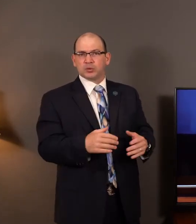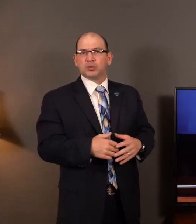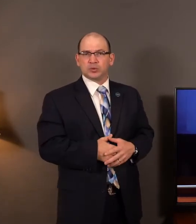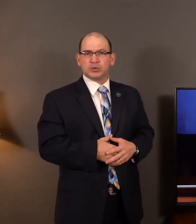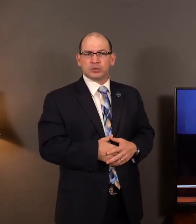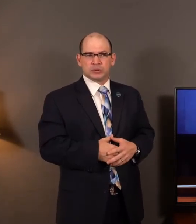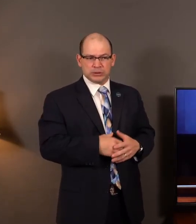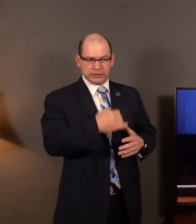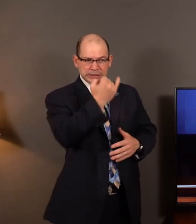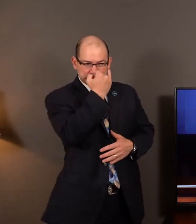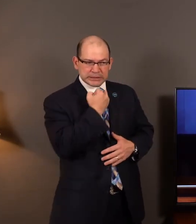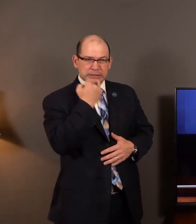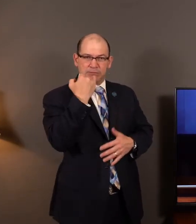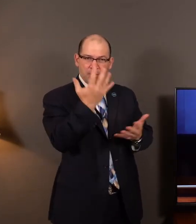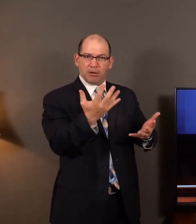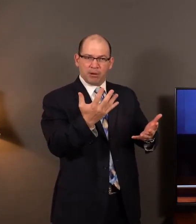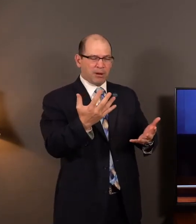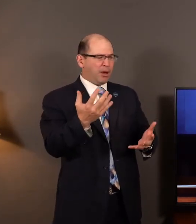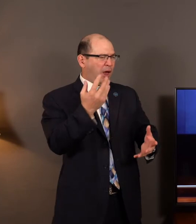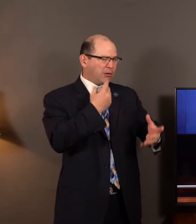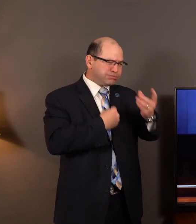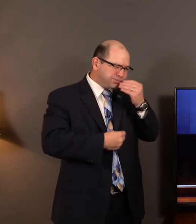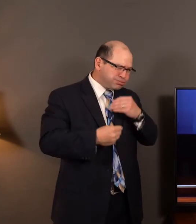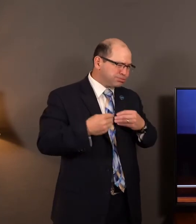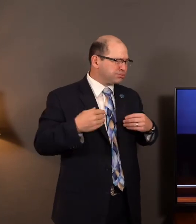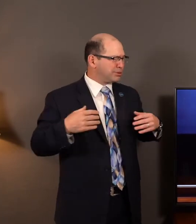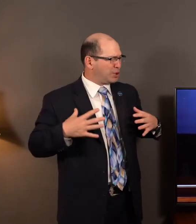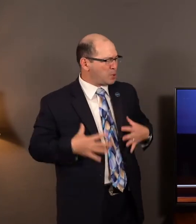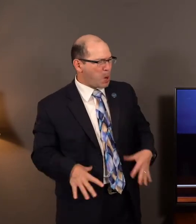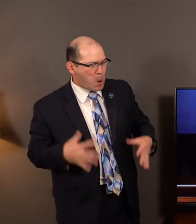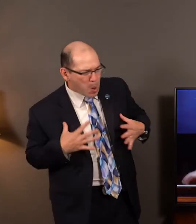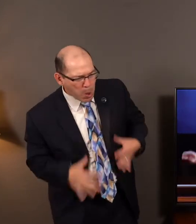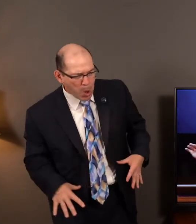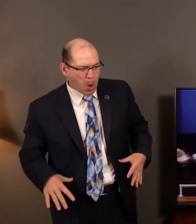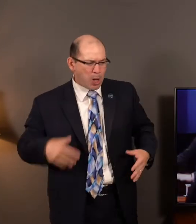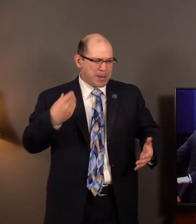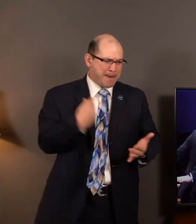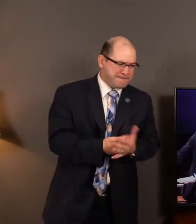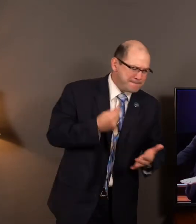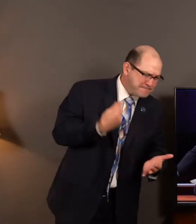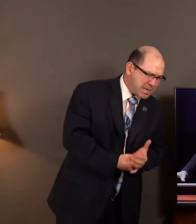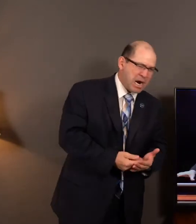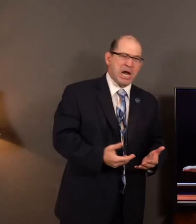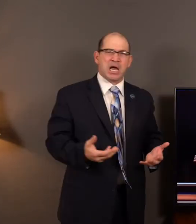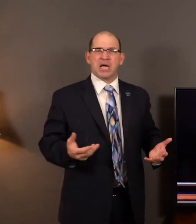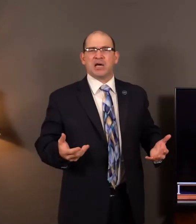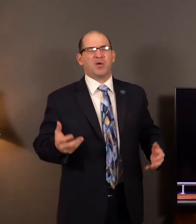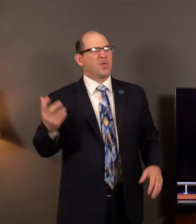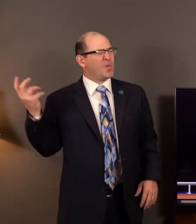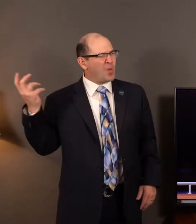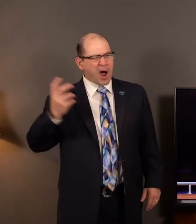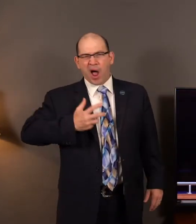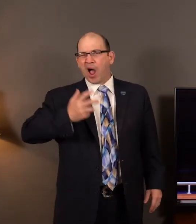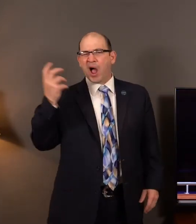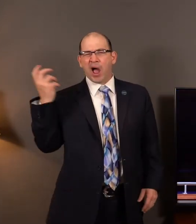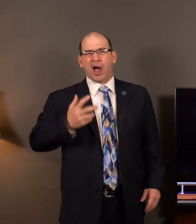stuffed to the gills, new raiment on their shoulders, gold and silver hidden in earth for their prosperity.